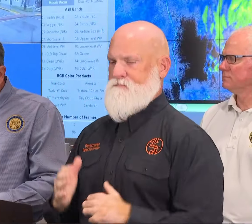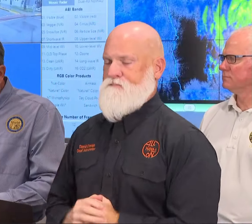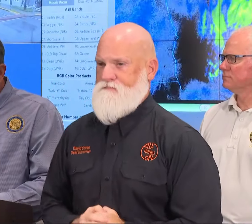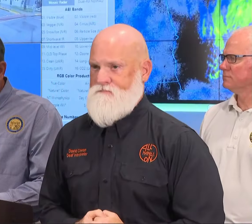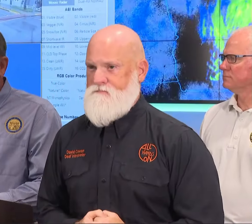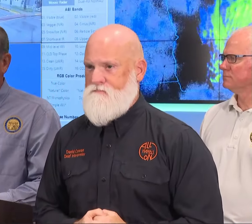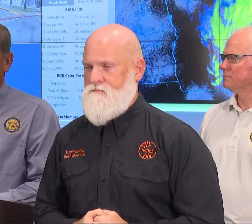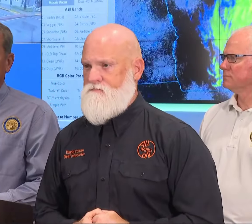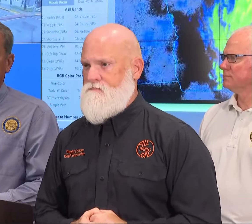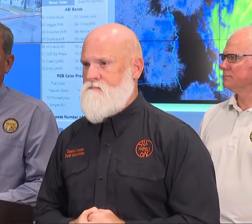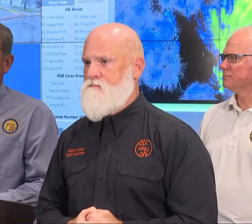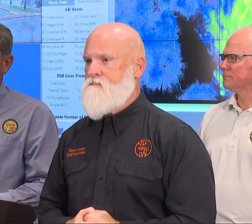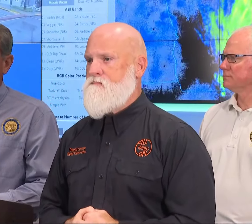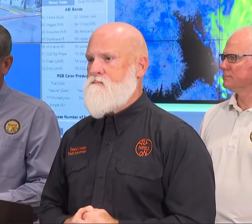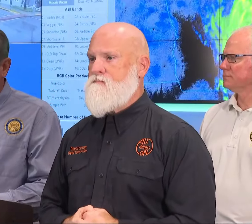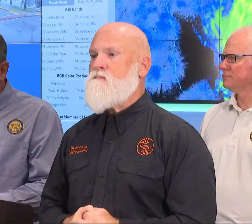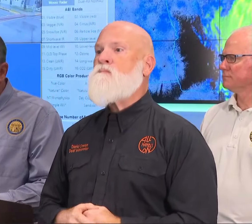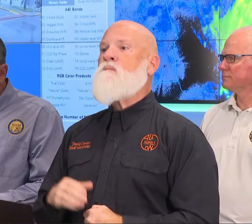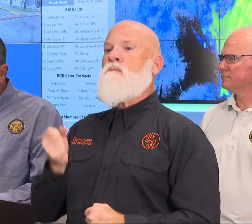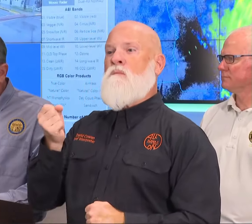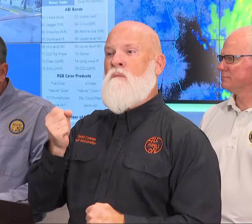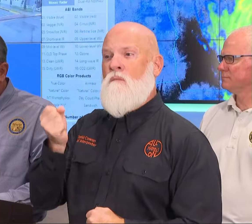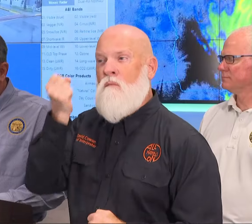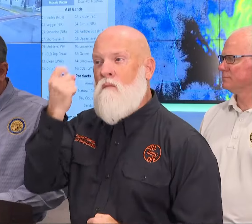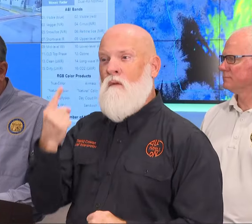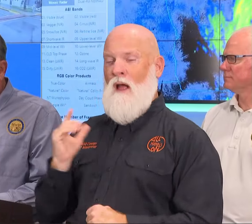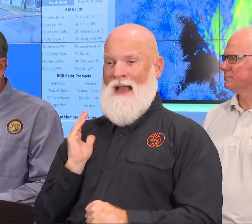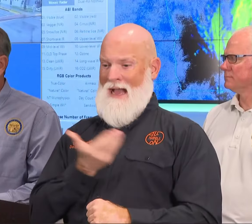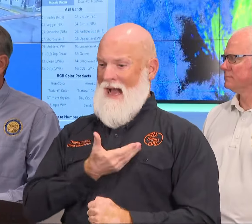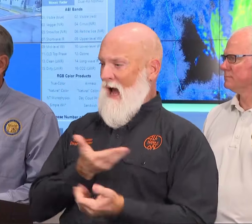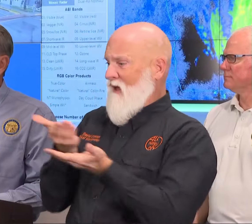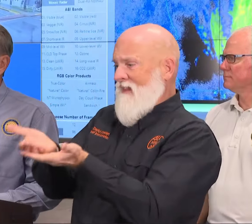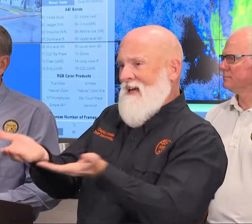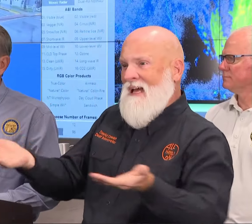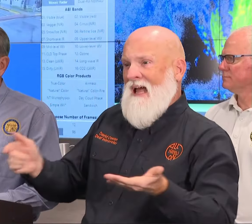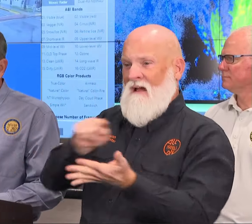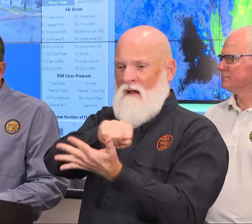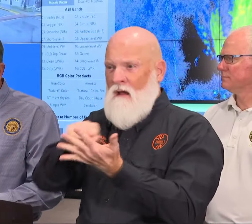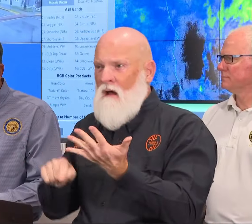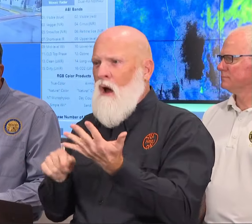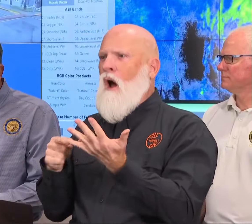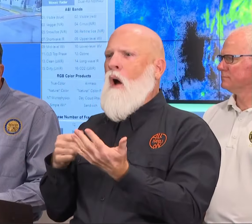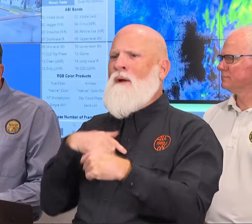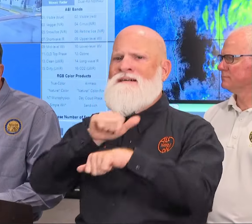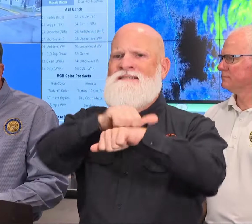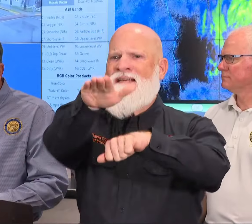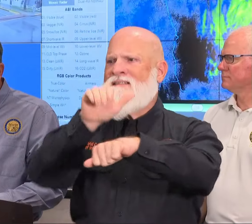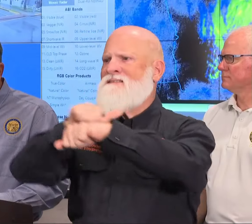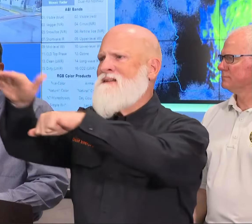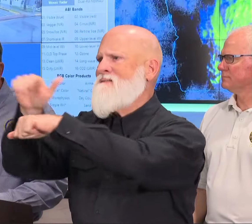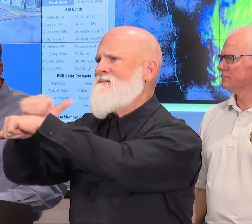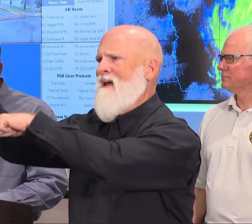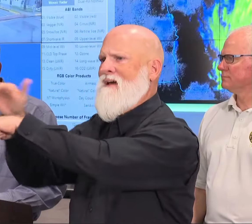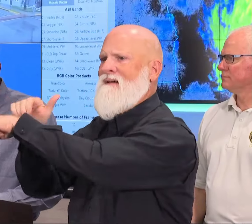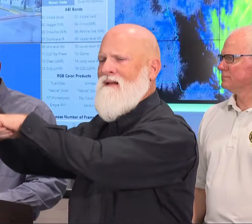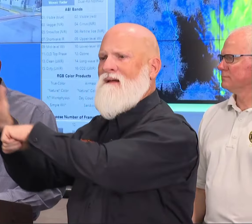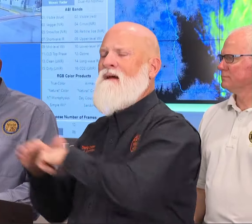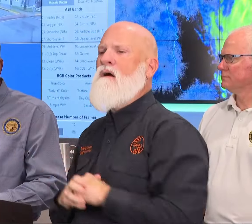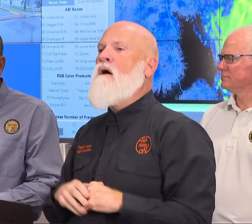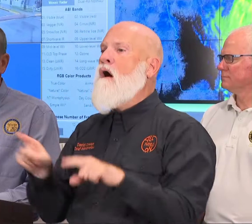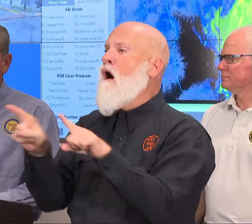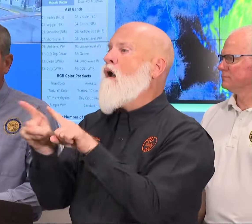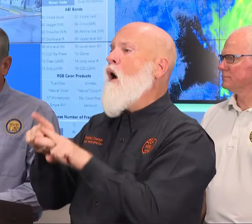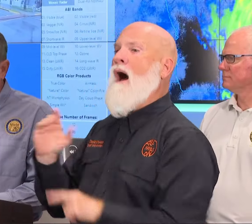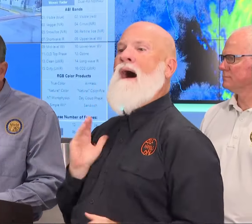Our assets are continuing to be staged and our personnel are embedded in local emergency operation